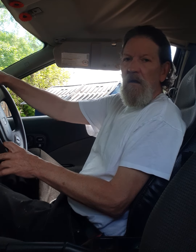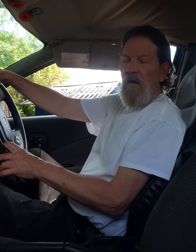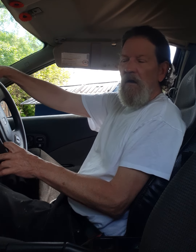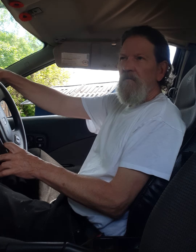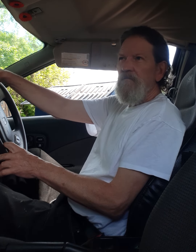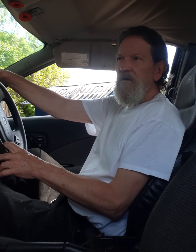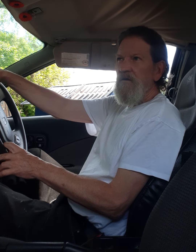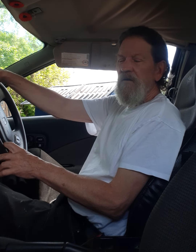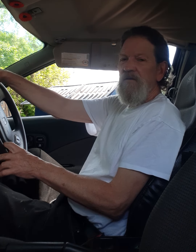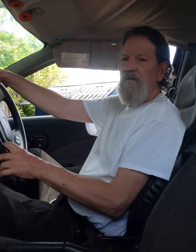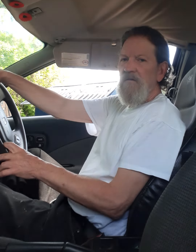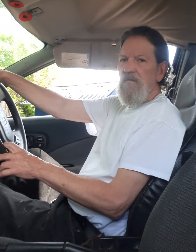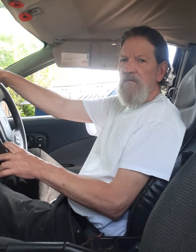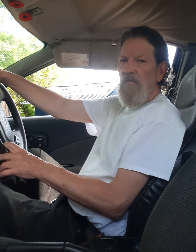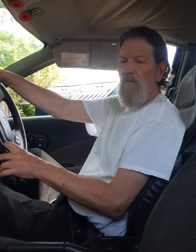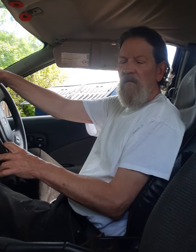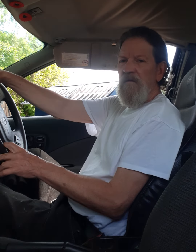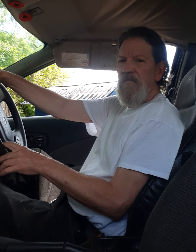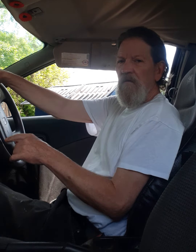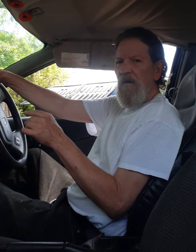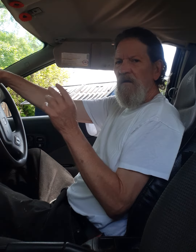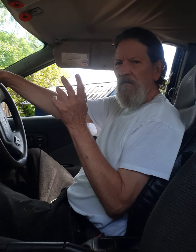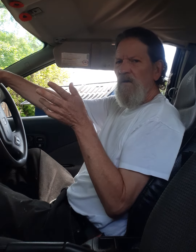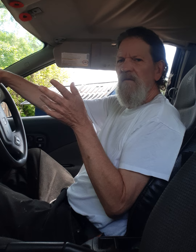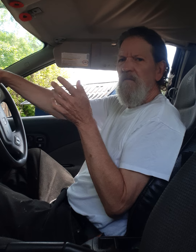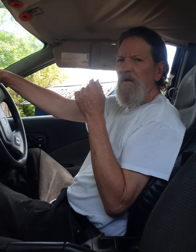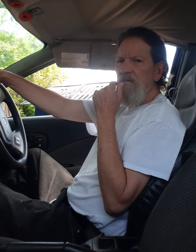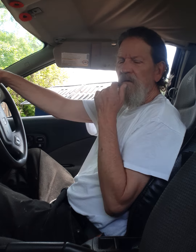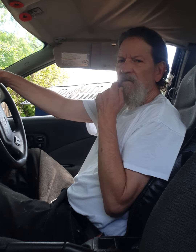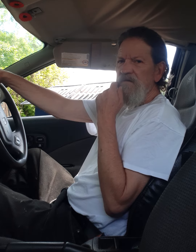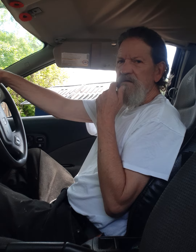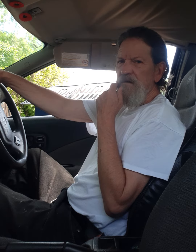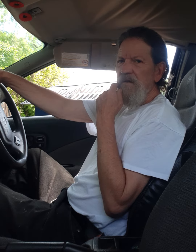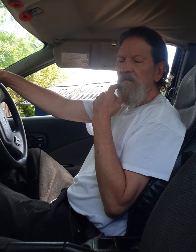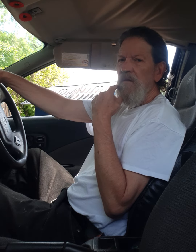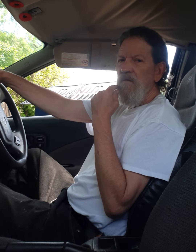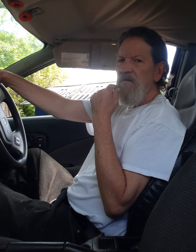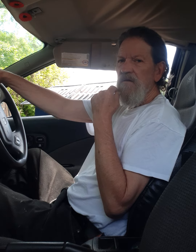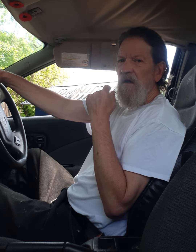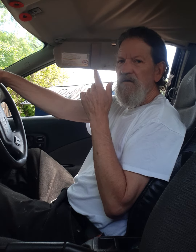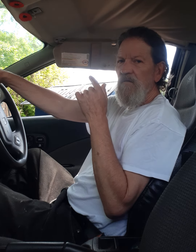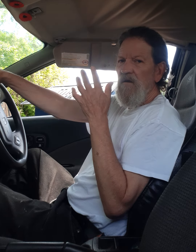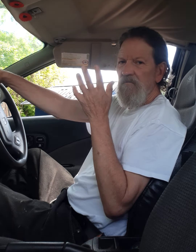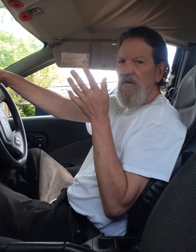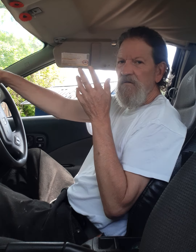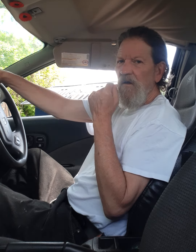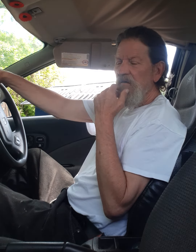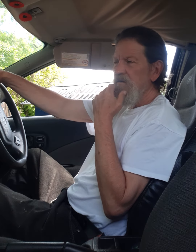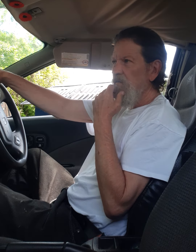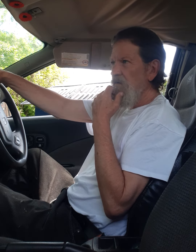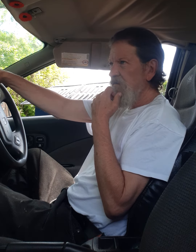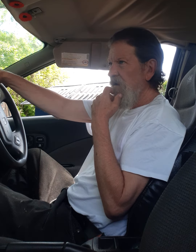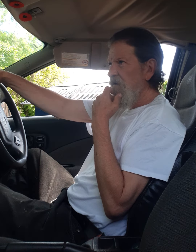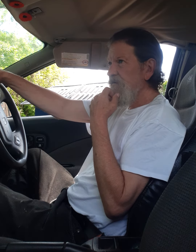um indigenous woman from one of the prairie provinces i think it might be saskatchewan i don't suppose it matters